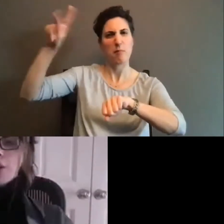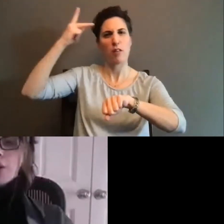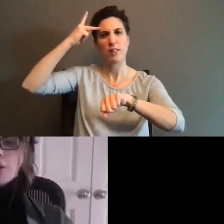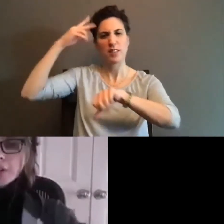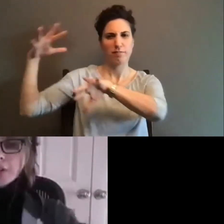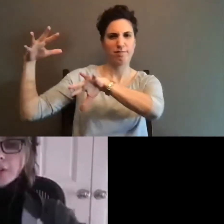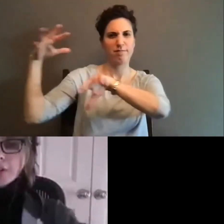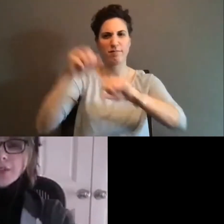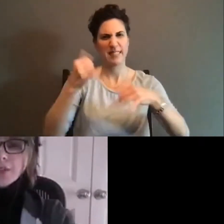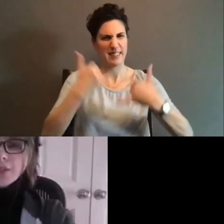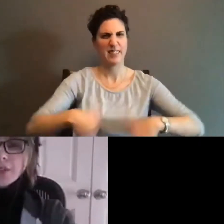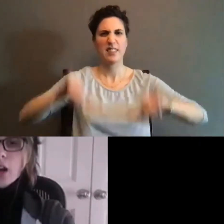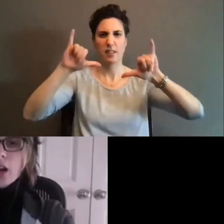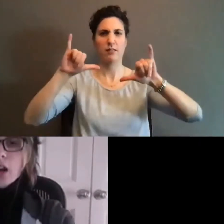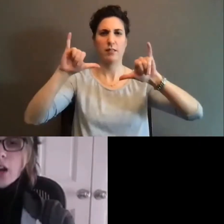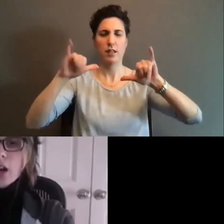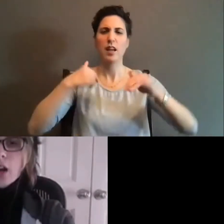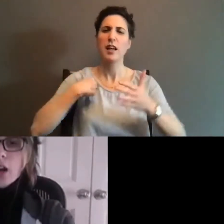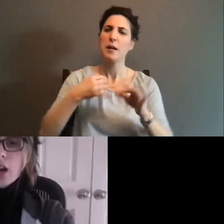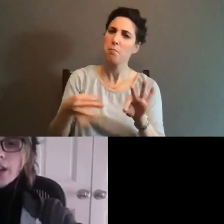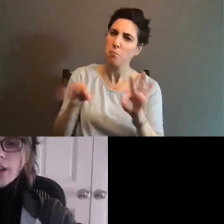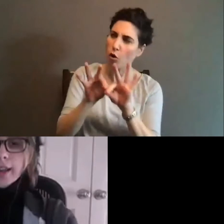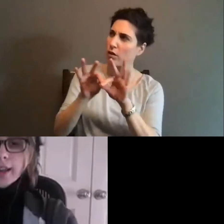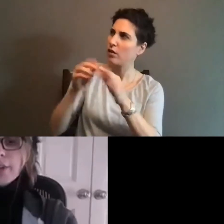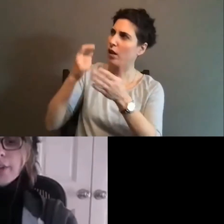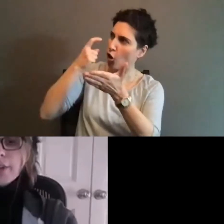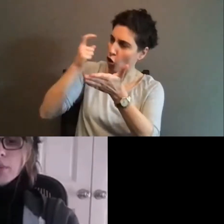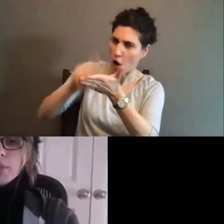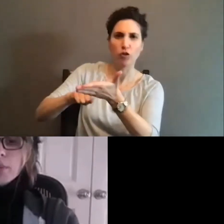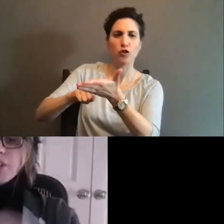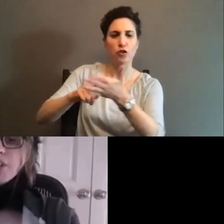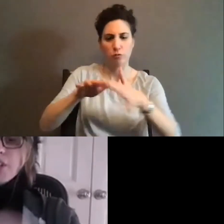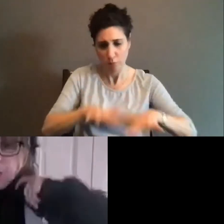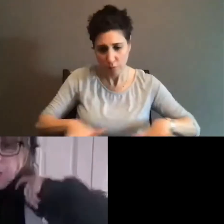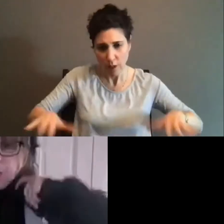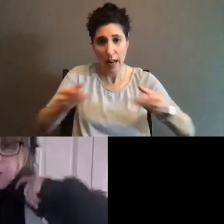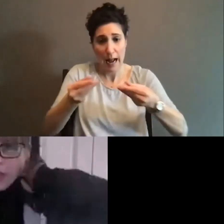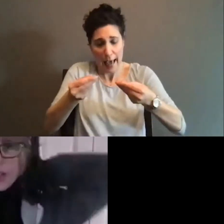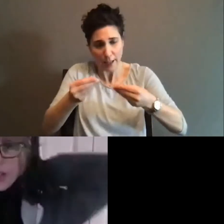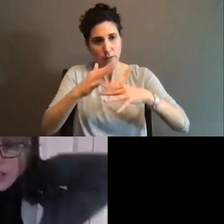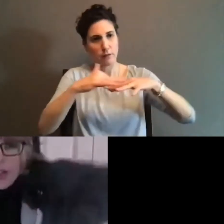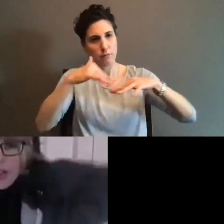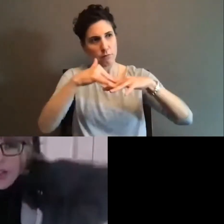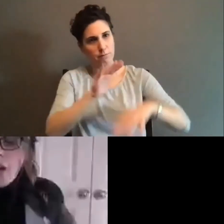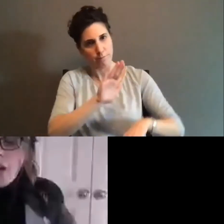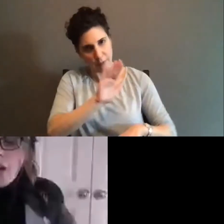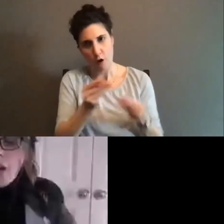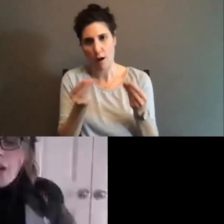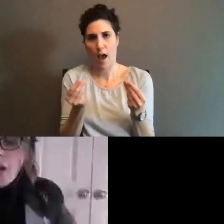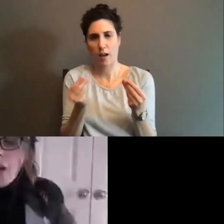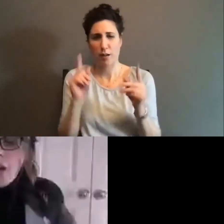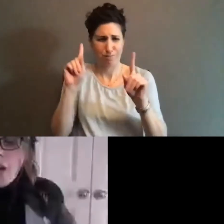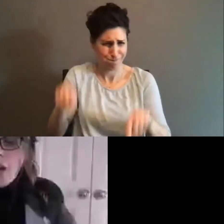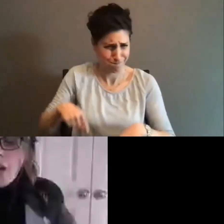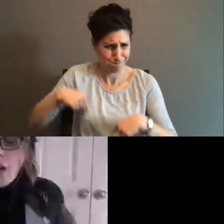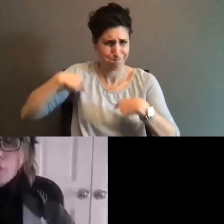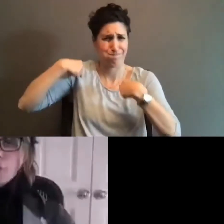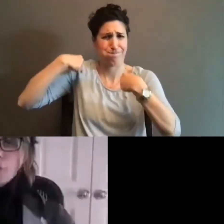it's important as ever to acknowledge that we operate on land that has been the home of indigenous peoples and nations long